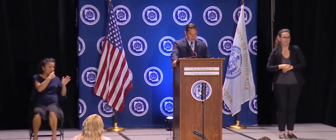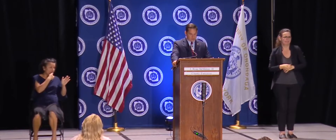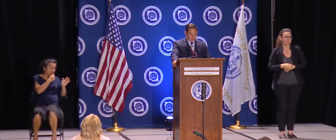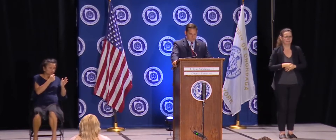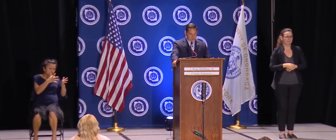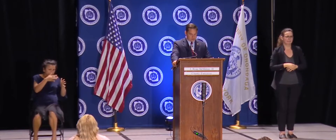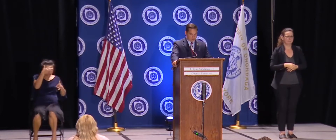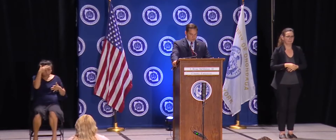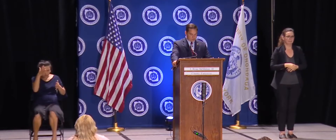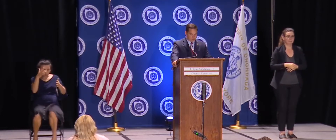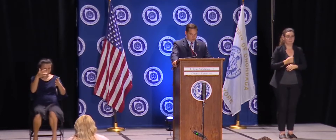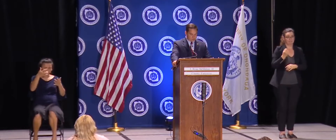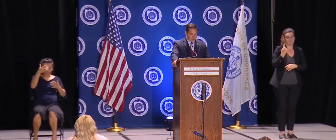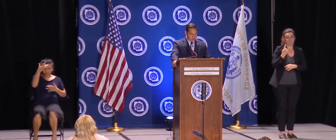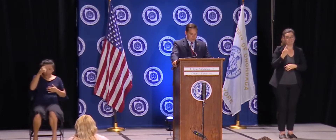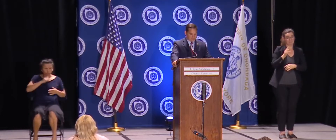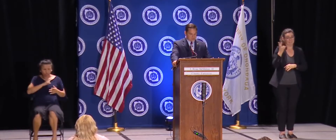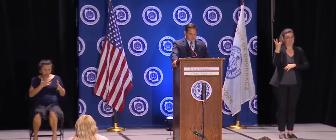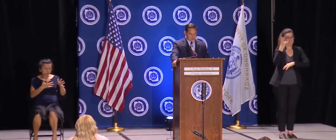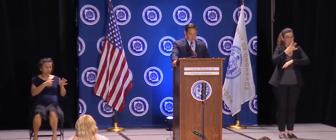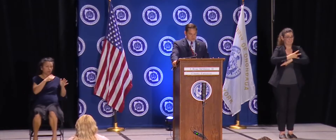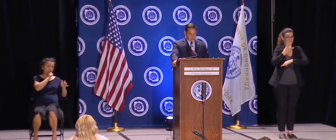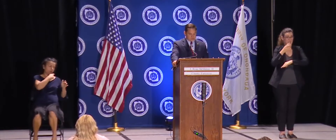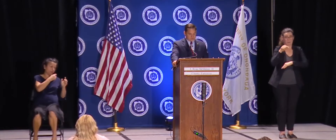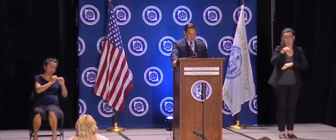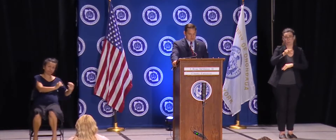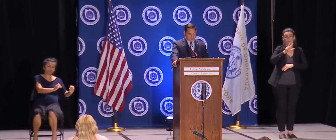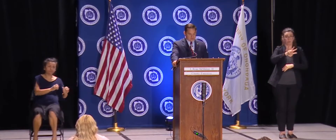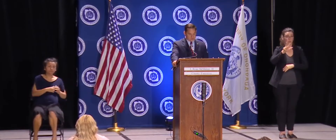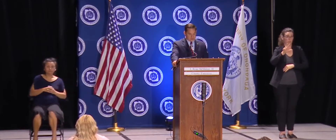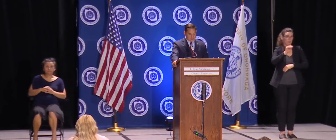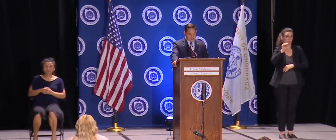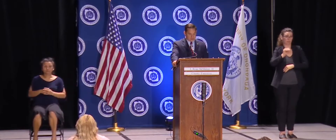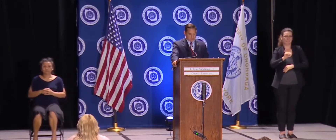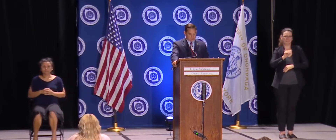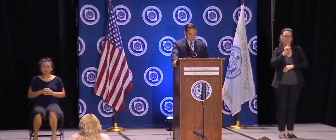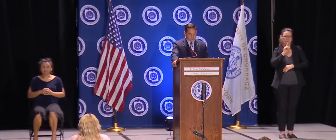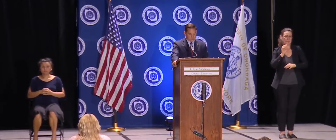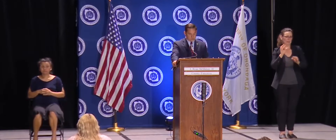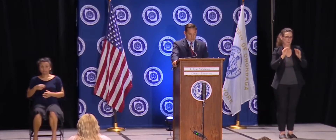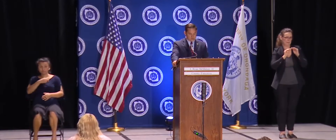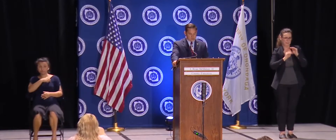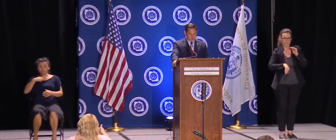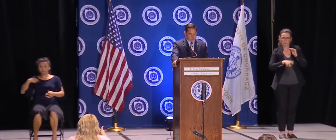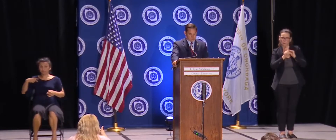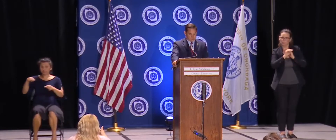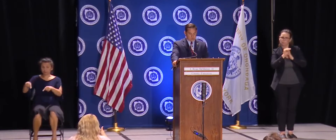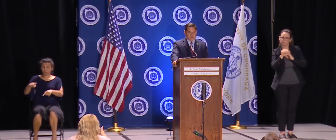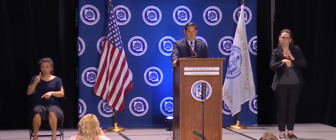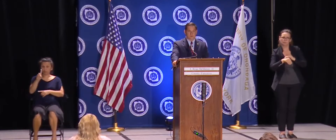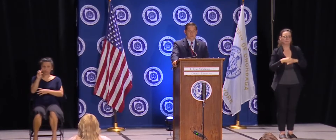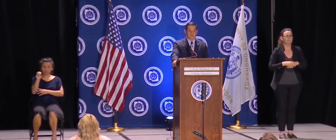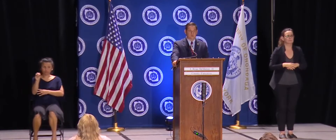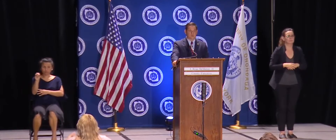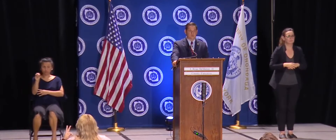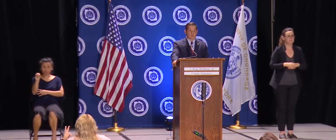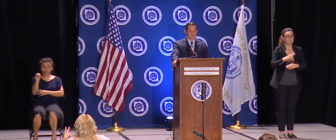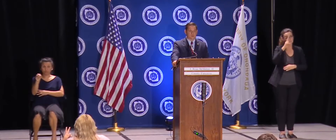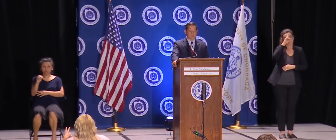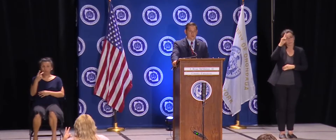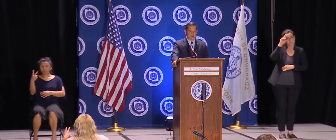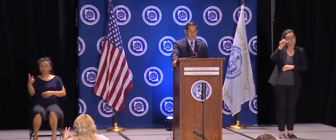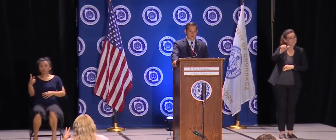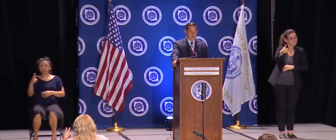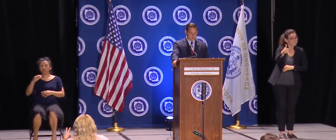them. Very, very good news. Hospitalizations, we have 10 individuals in the hospital, two in the ICU. So let's keep those two